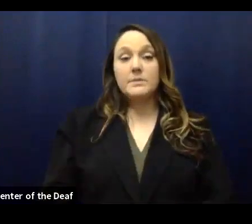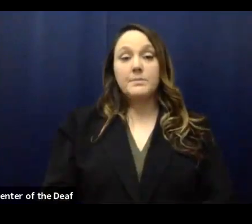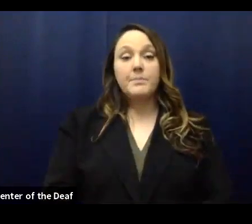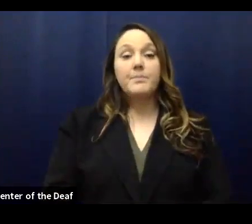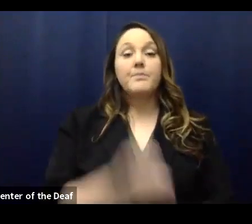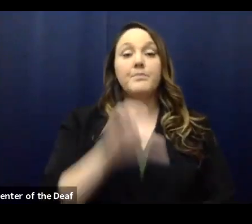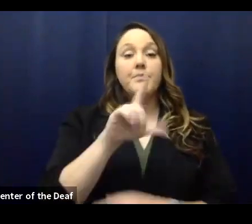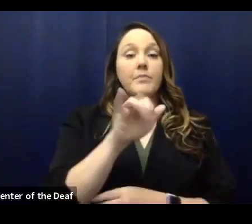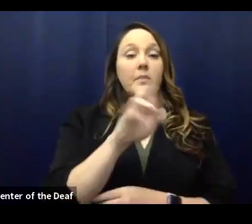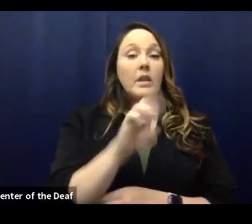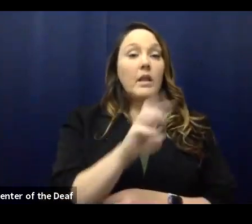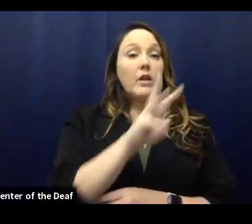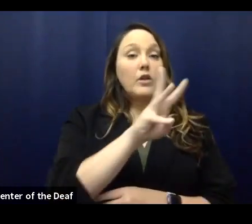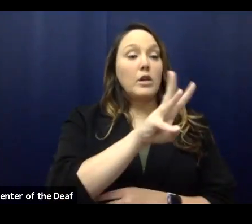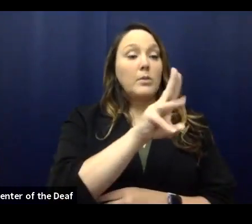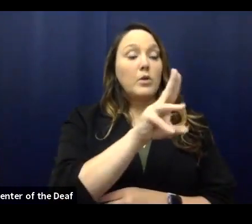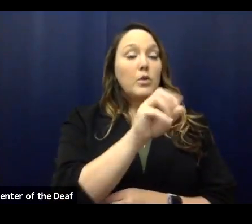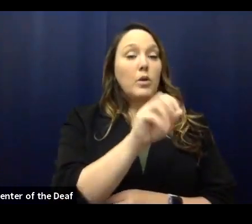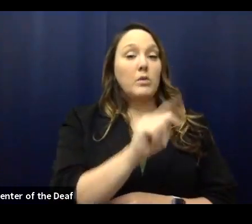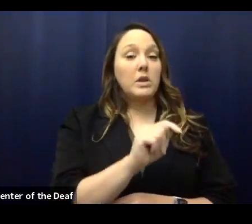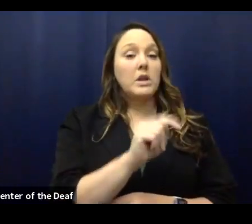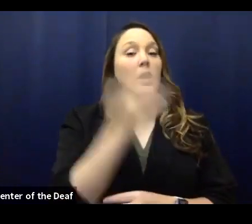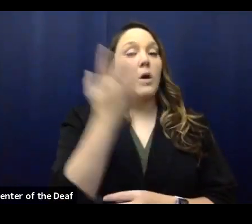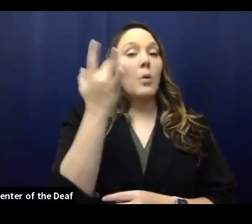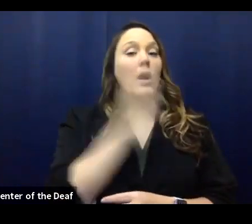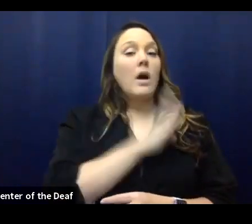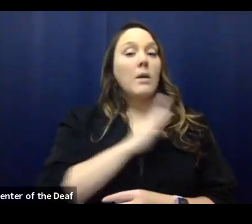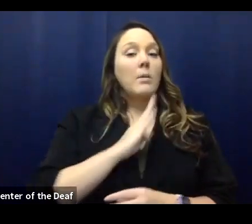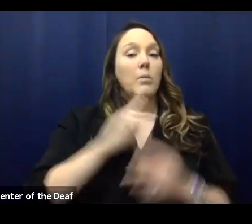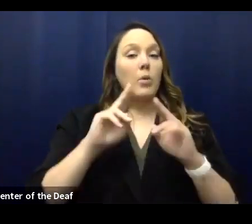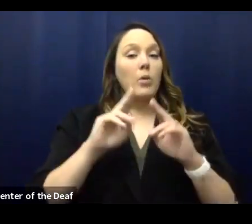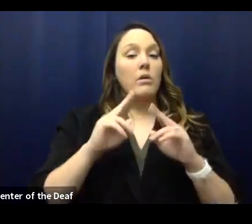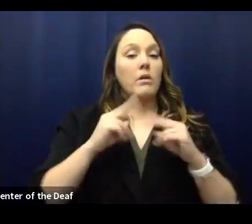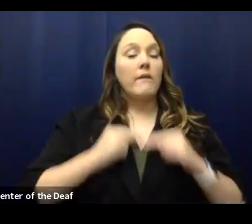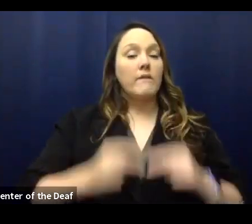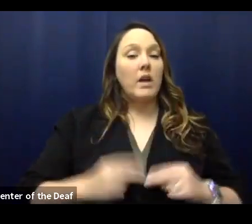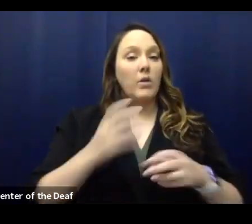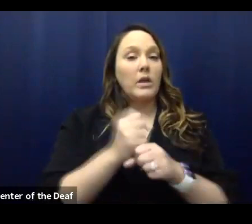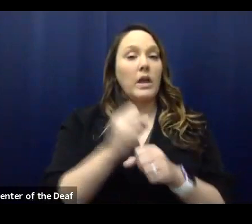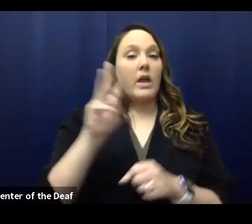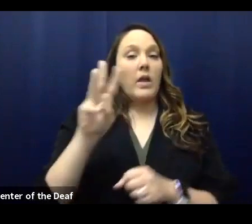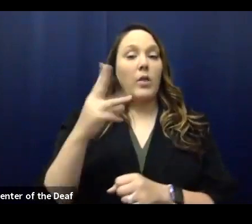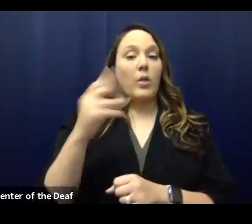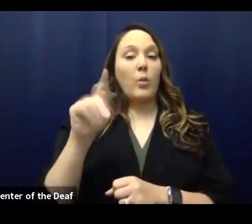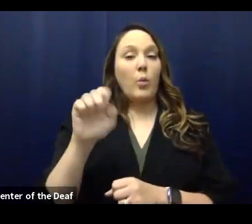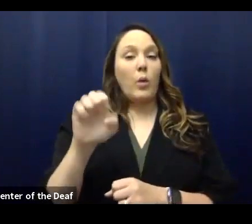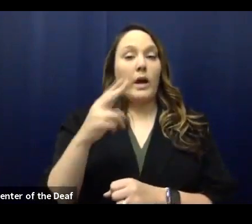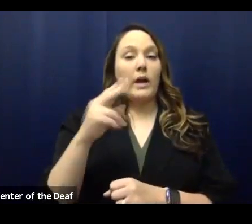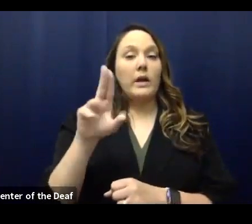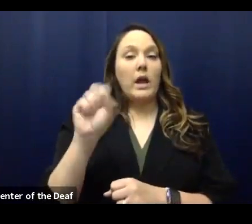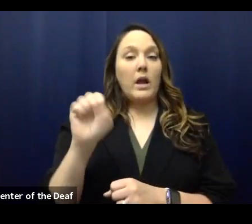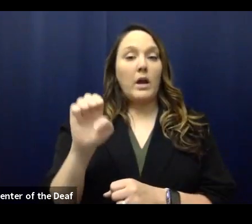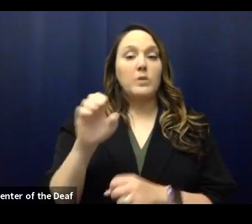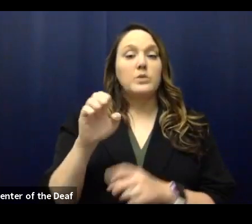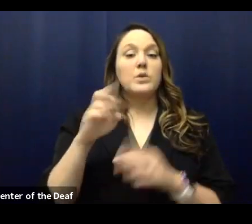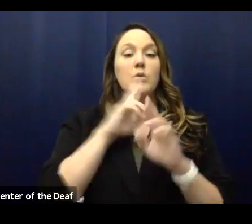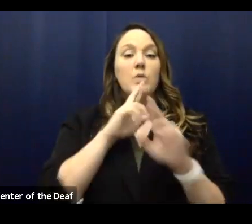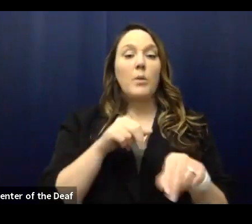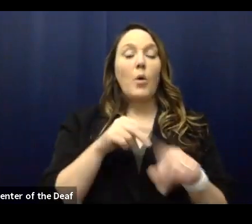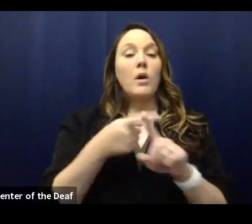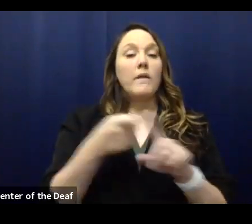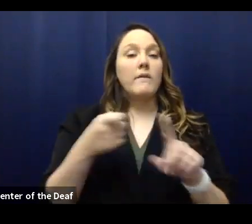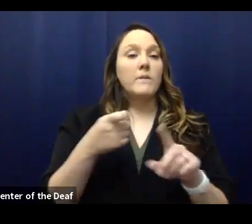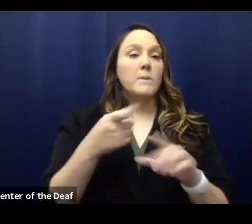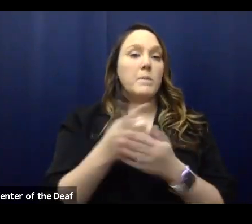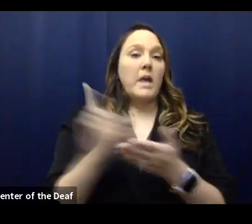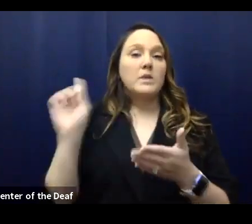Claire with WUOT, why didn't the Board of Health receive the White House report before last week's meeting as it was issued last Tuesday?